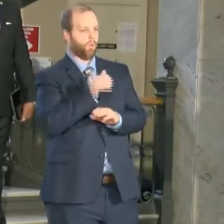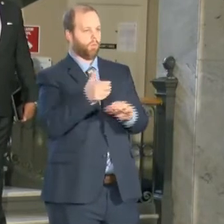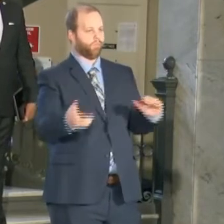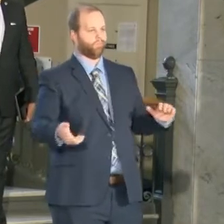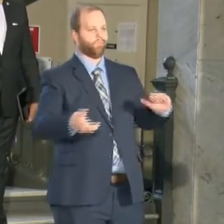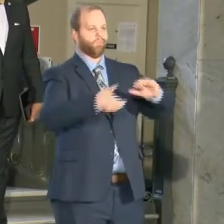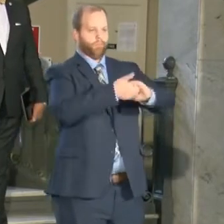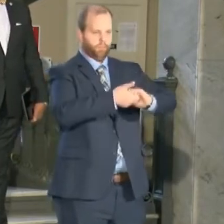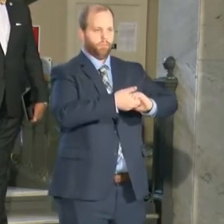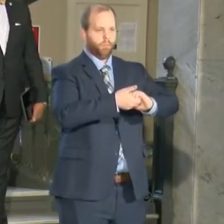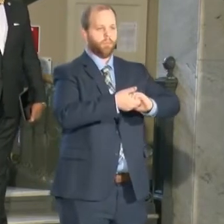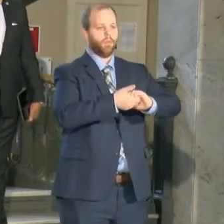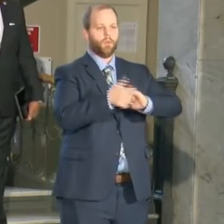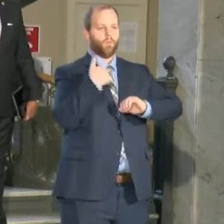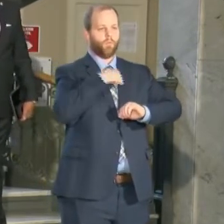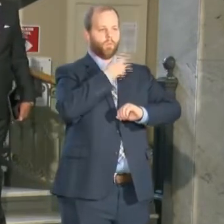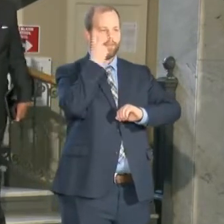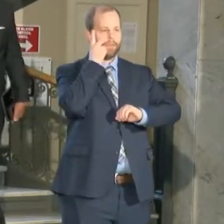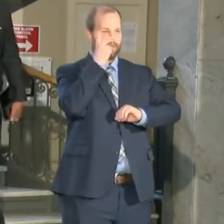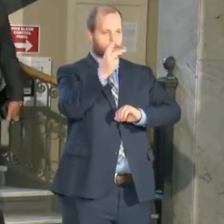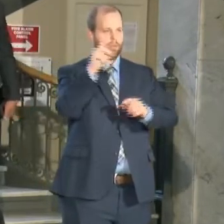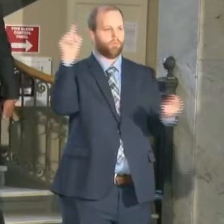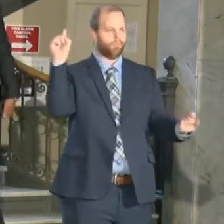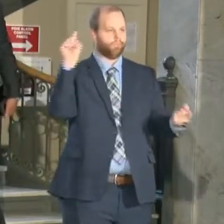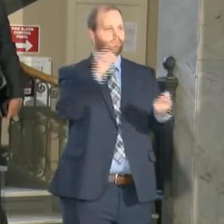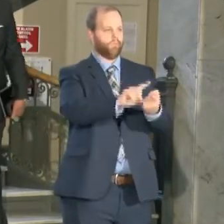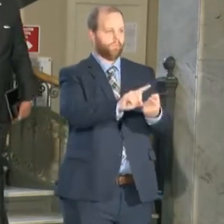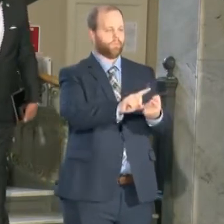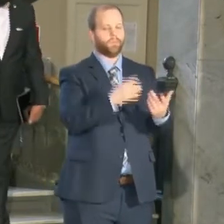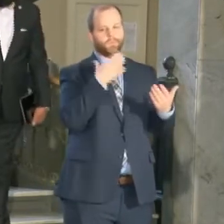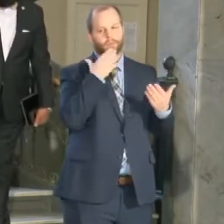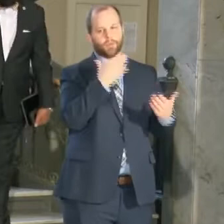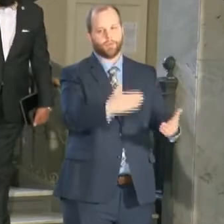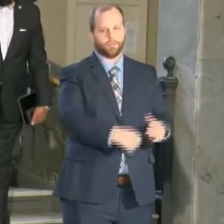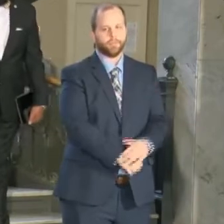uh reduce. Thank you.